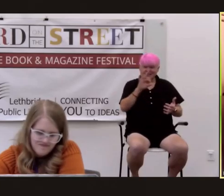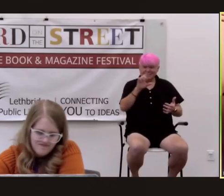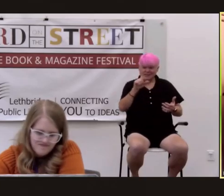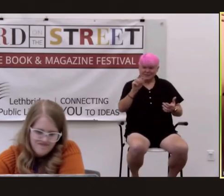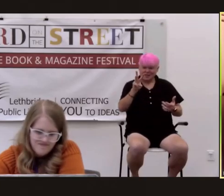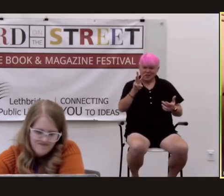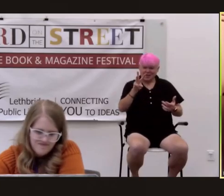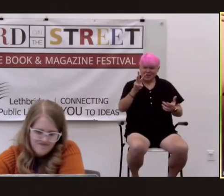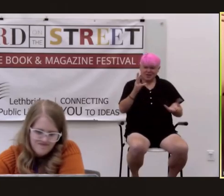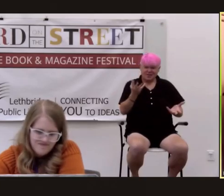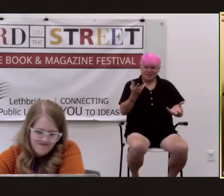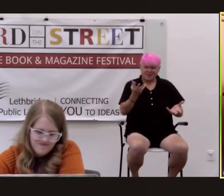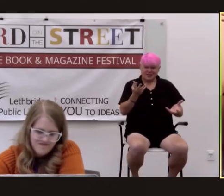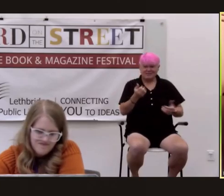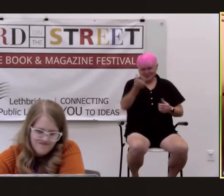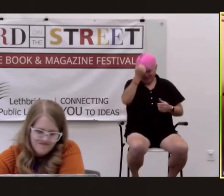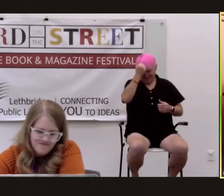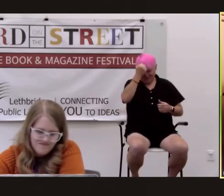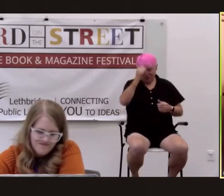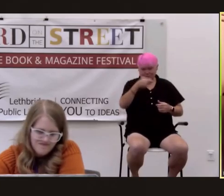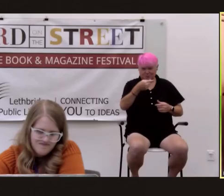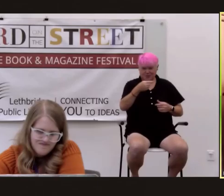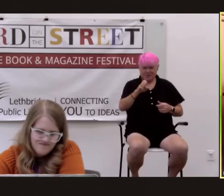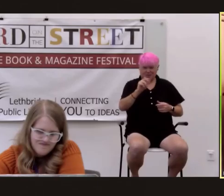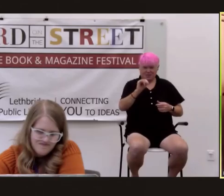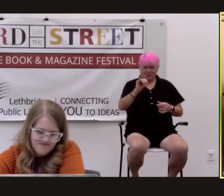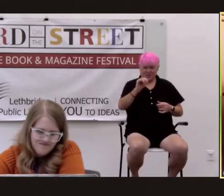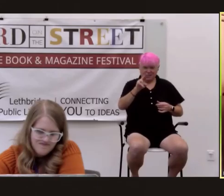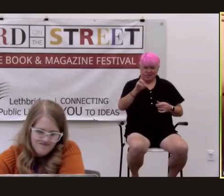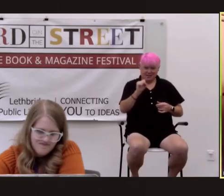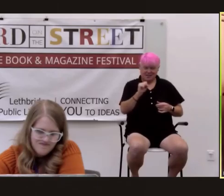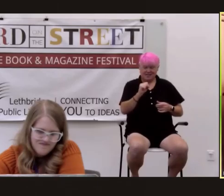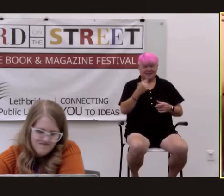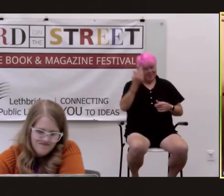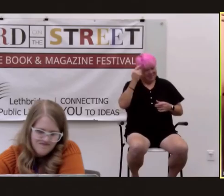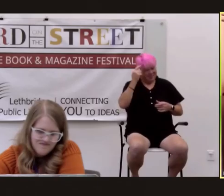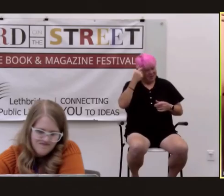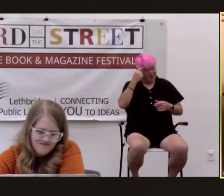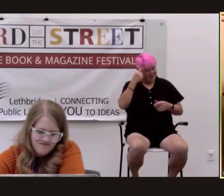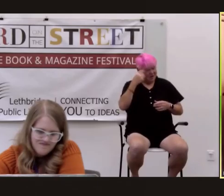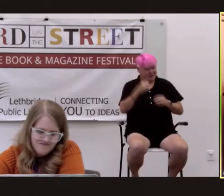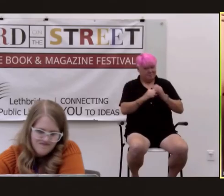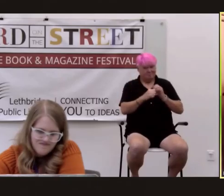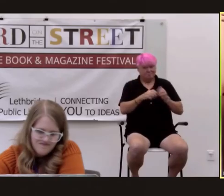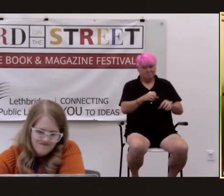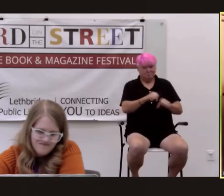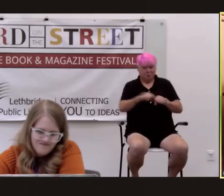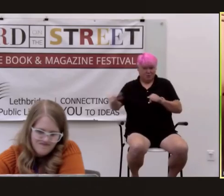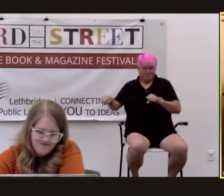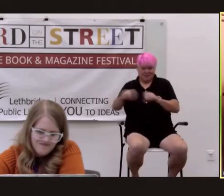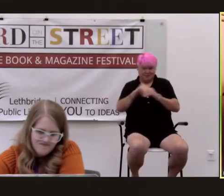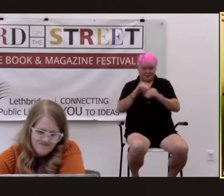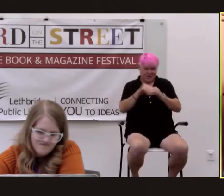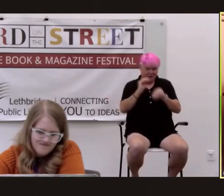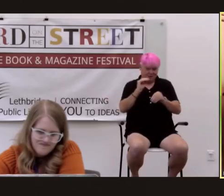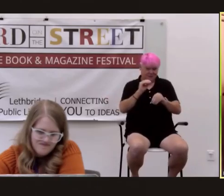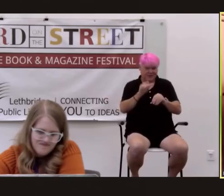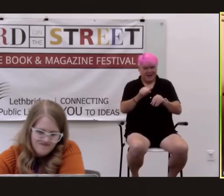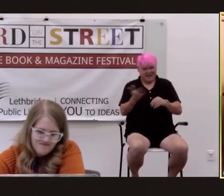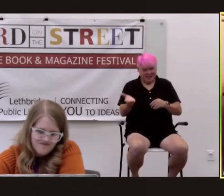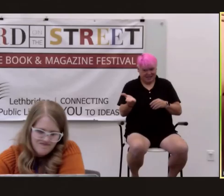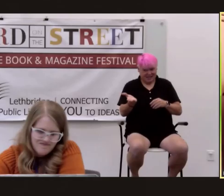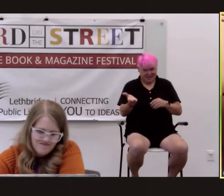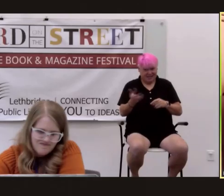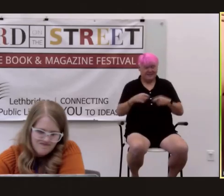genius he thought he could always talk himself out of any difficulty he got himself into well he did not so i was given the gift